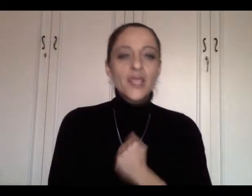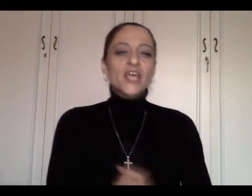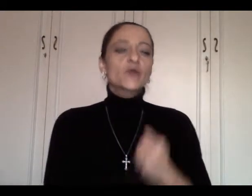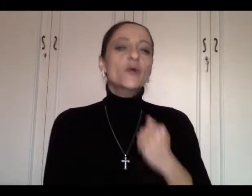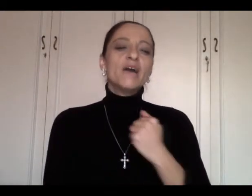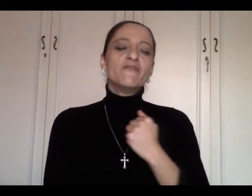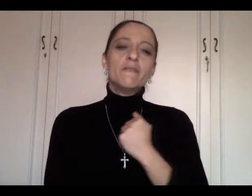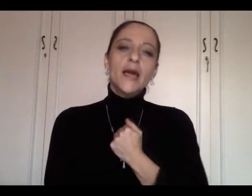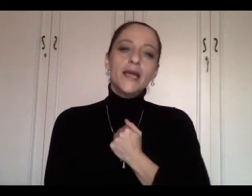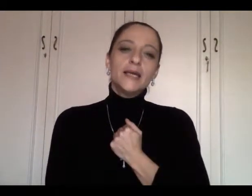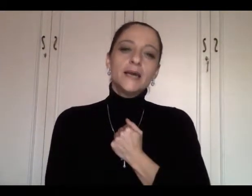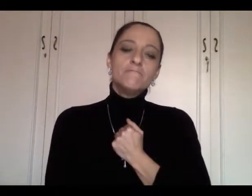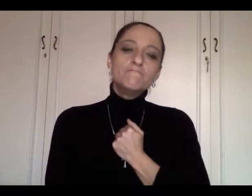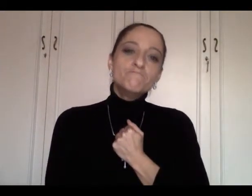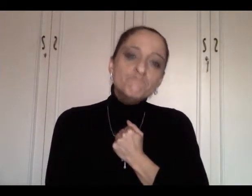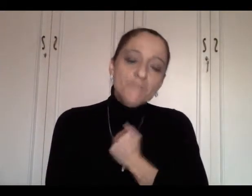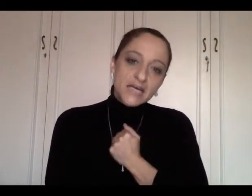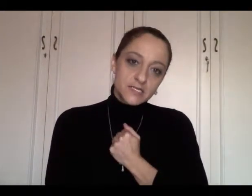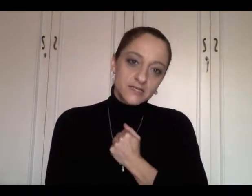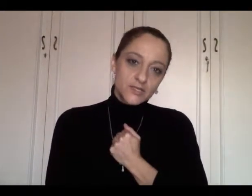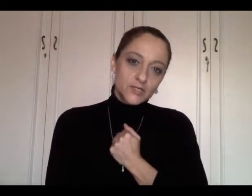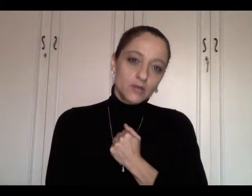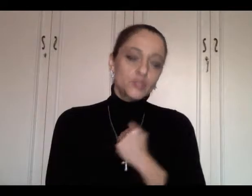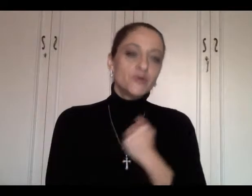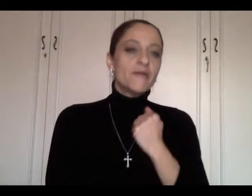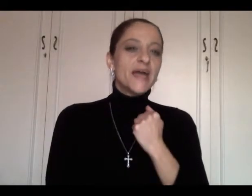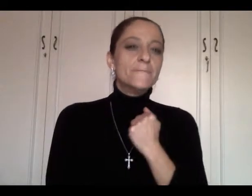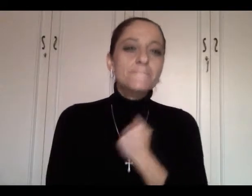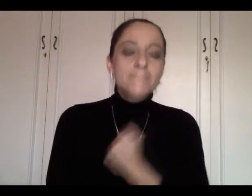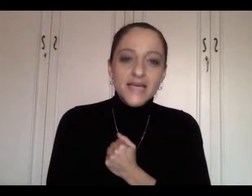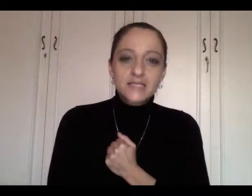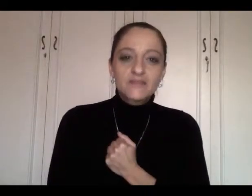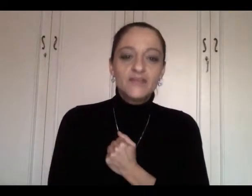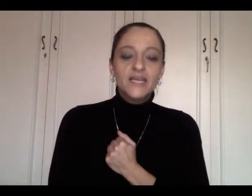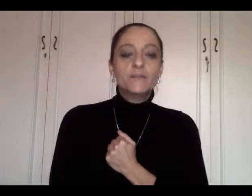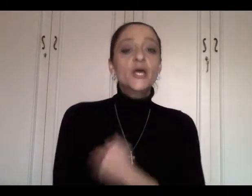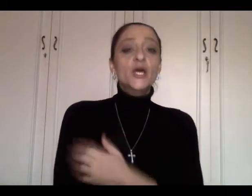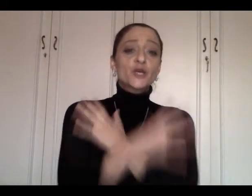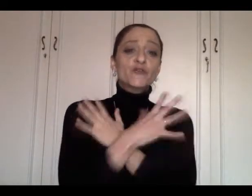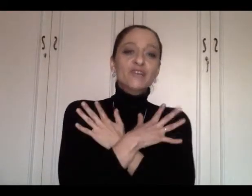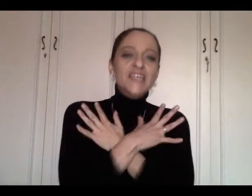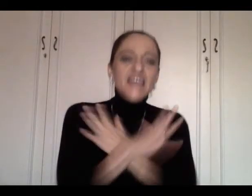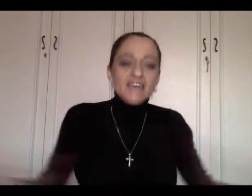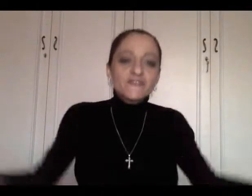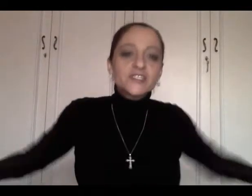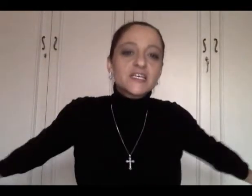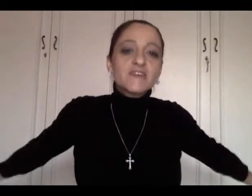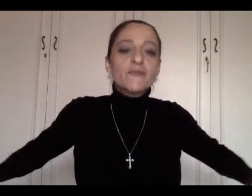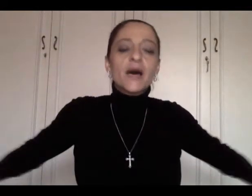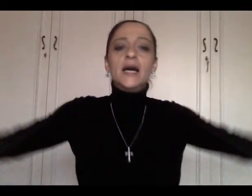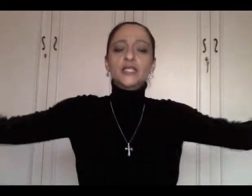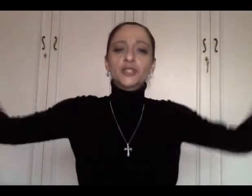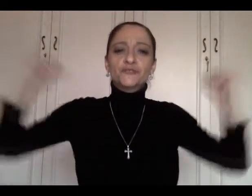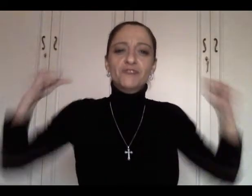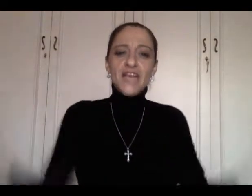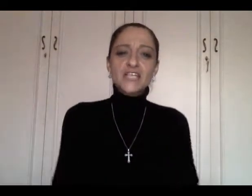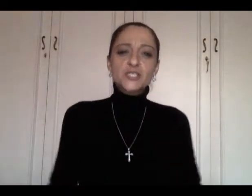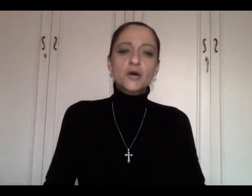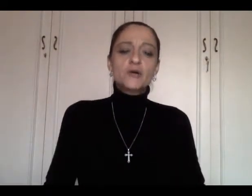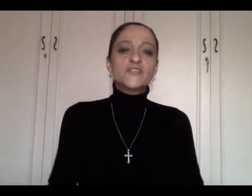You have made a massive start. You have made a massive leap. You've left stuff behind. You've let go of